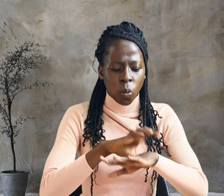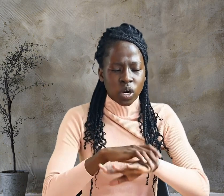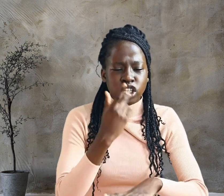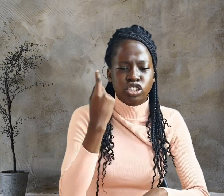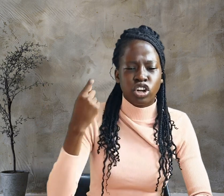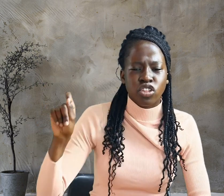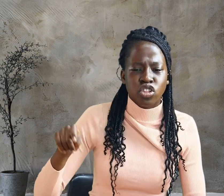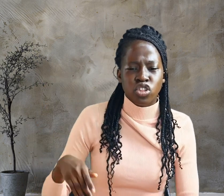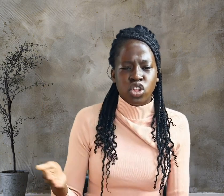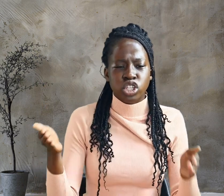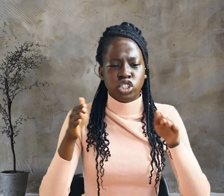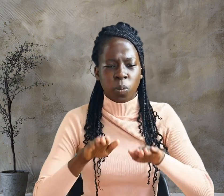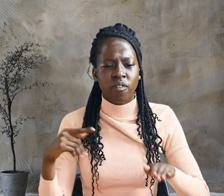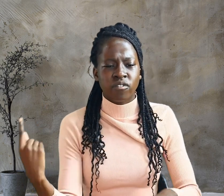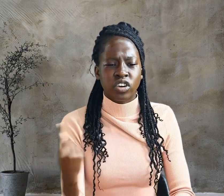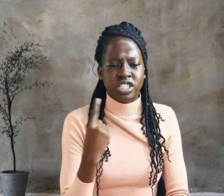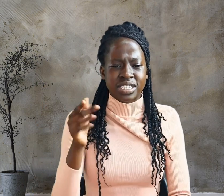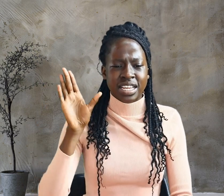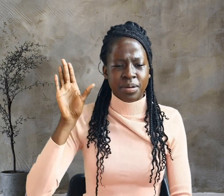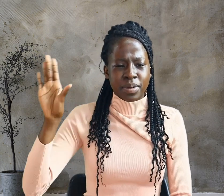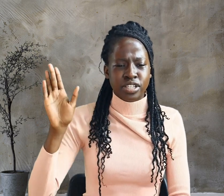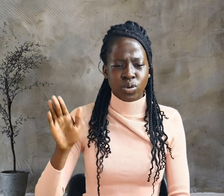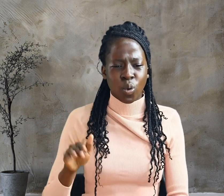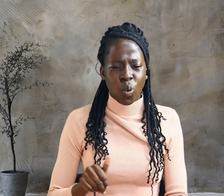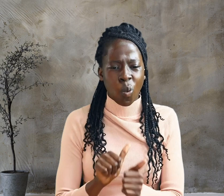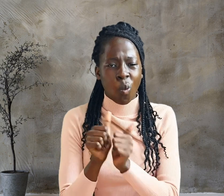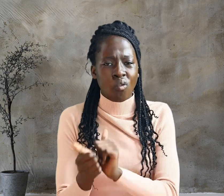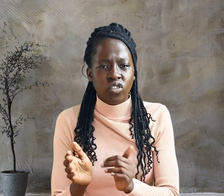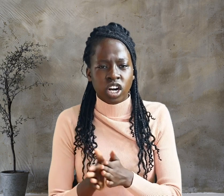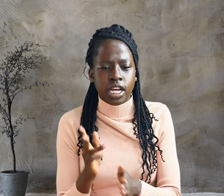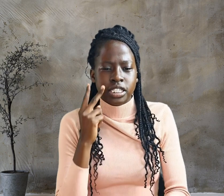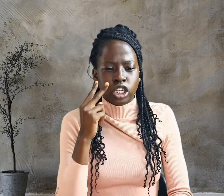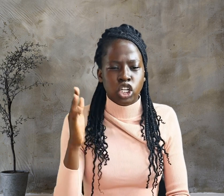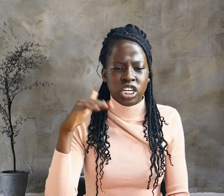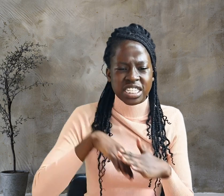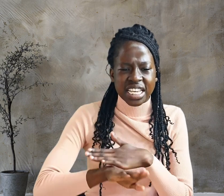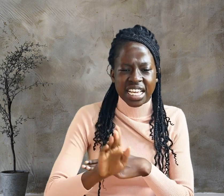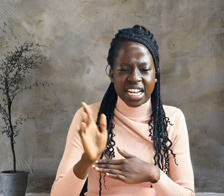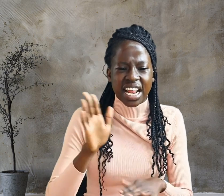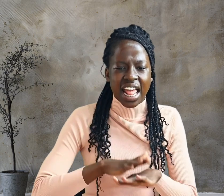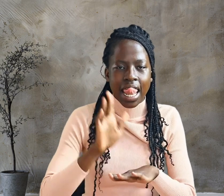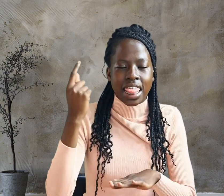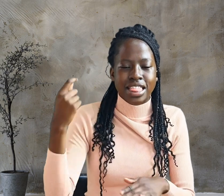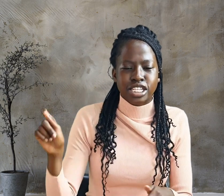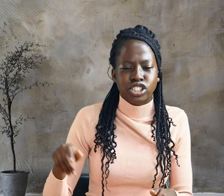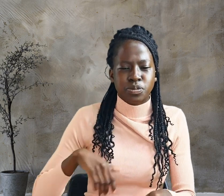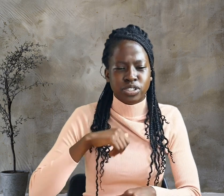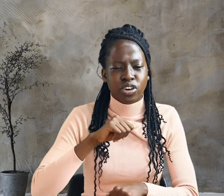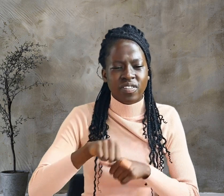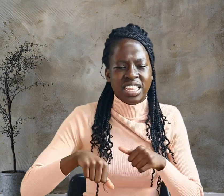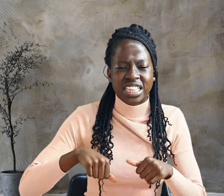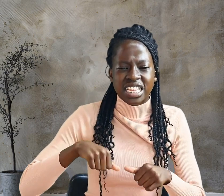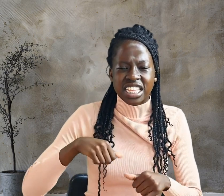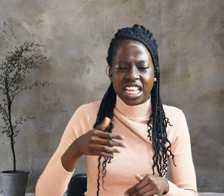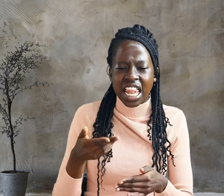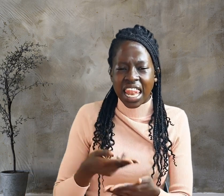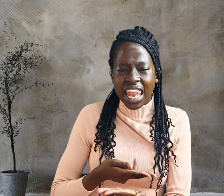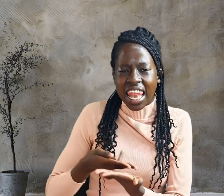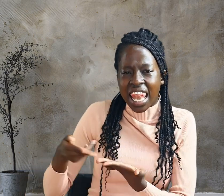He bent over and looked in at the strips of linen lying there, but